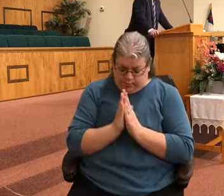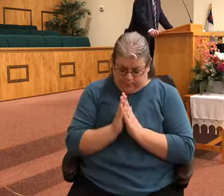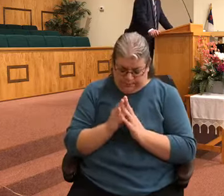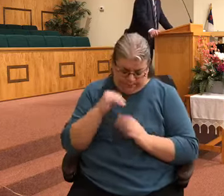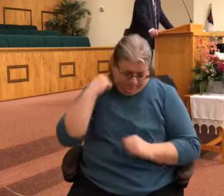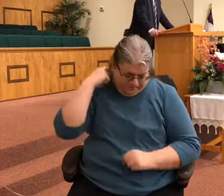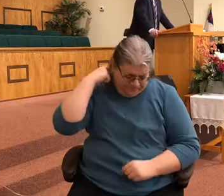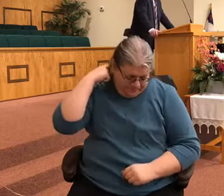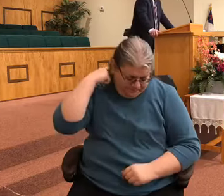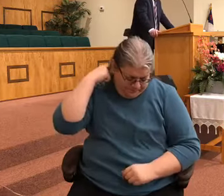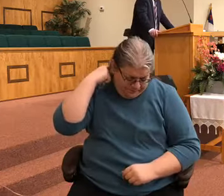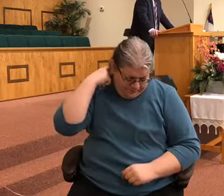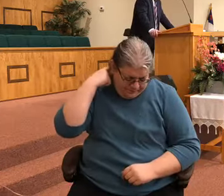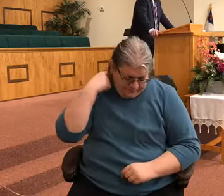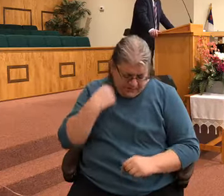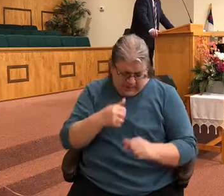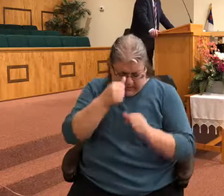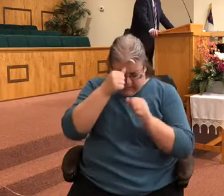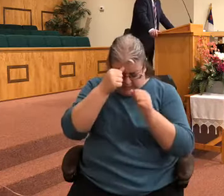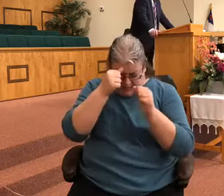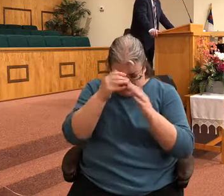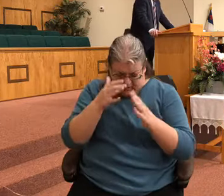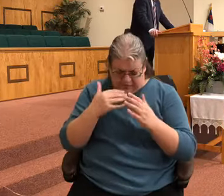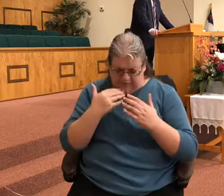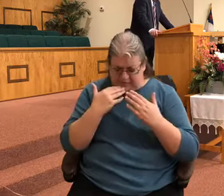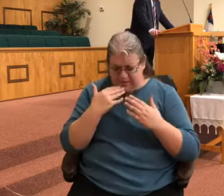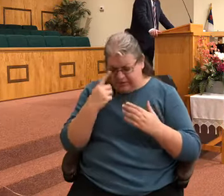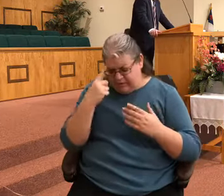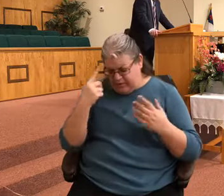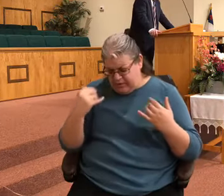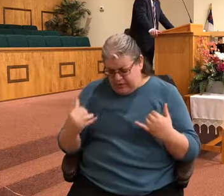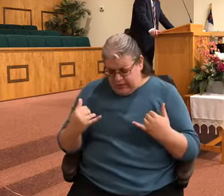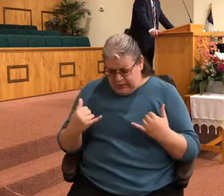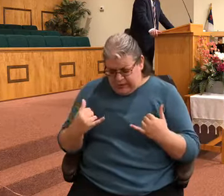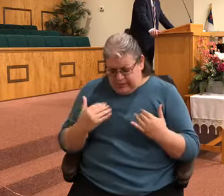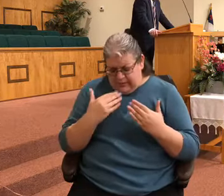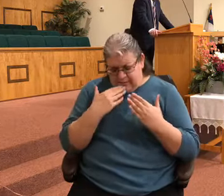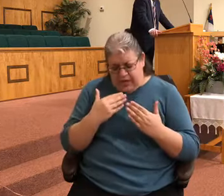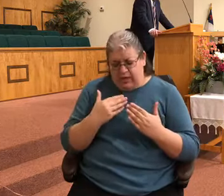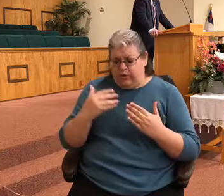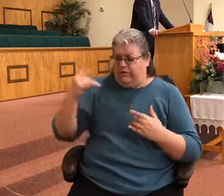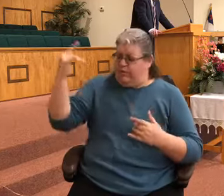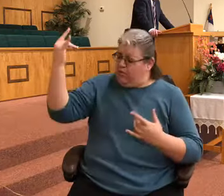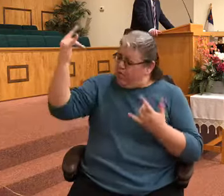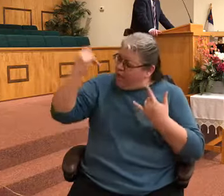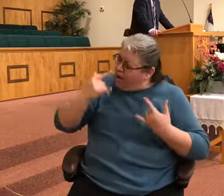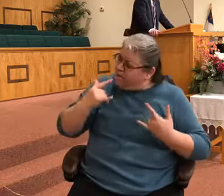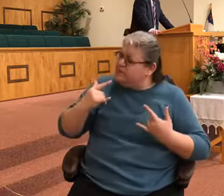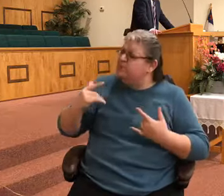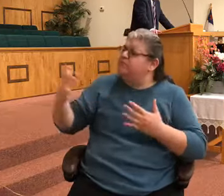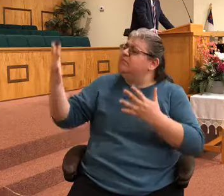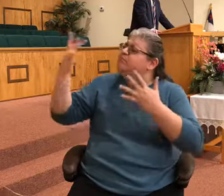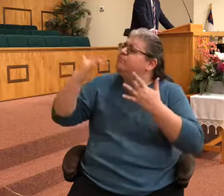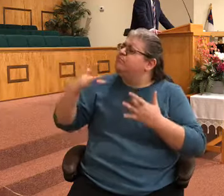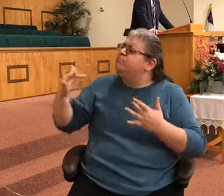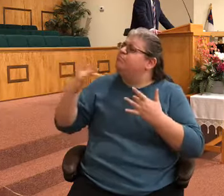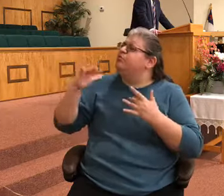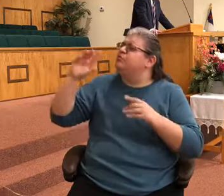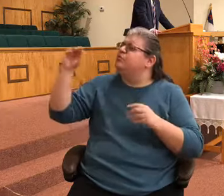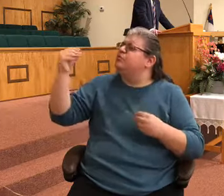heavenly father we thank you for this day we thank you for your love for us and your grace and mercy and the lord we thank you for the truth that was preached here